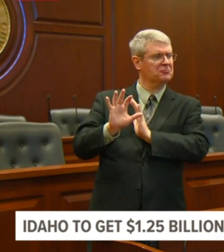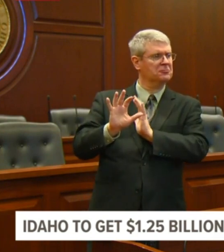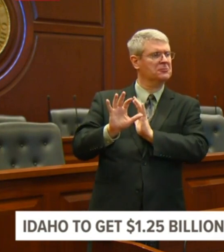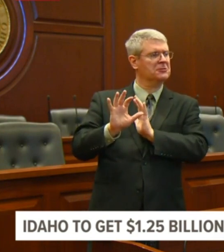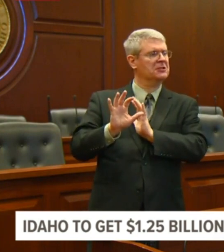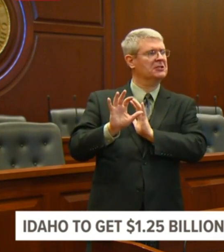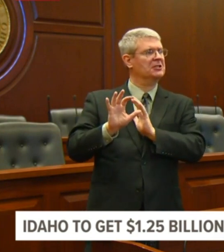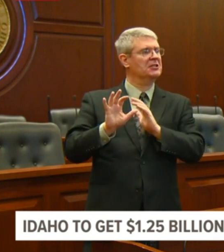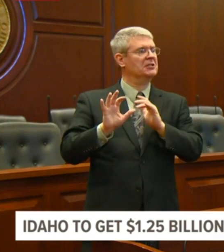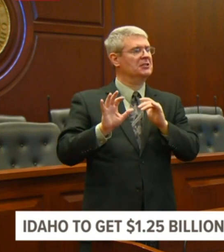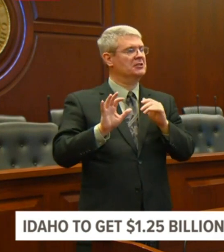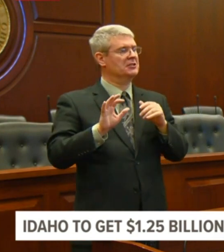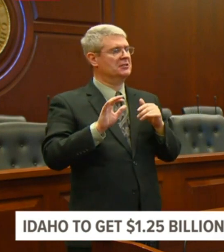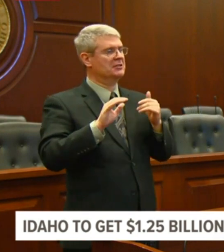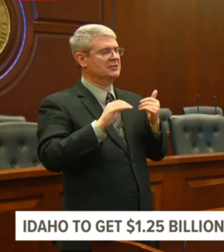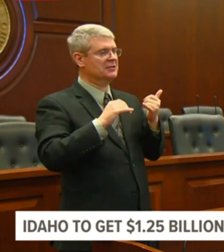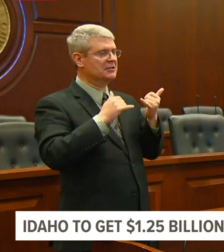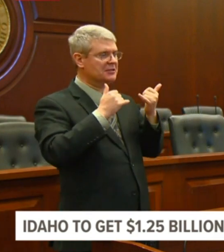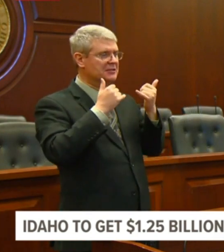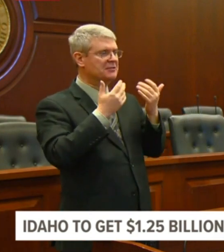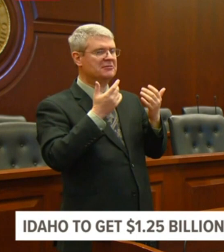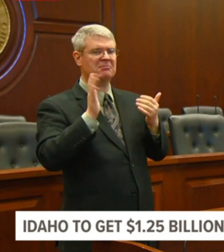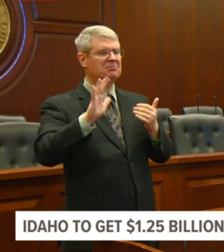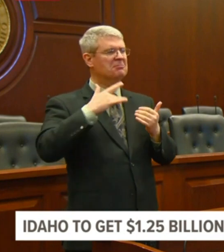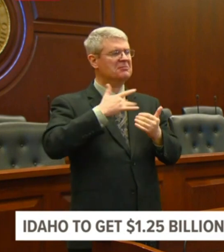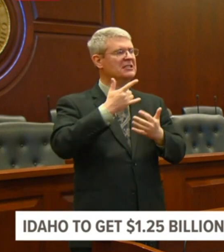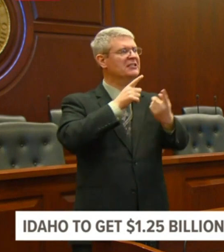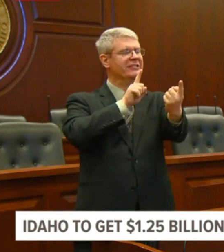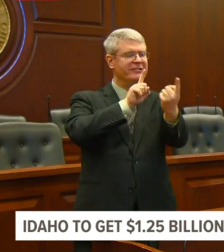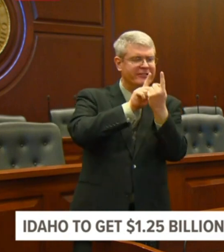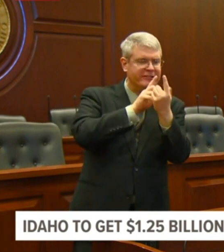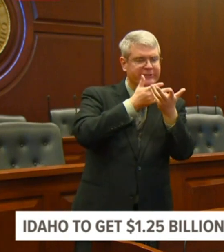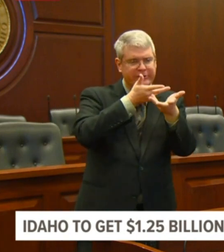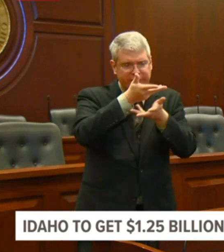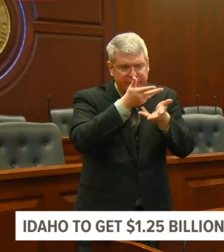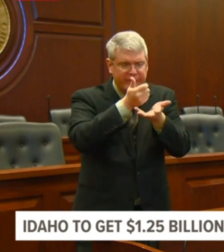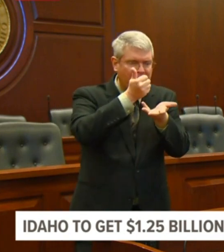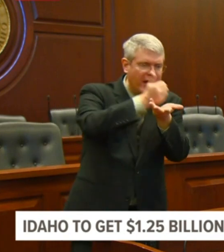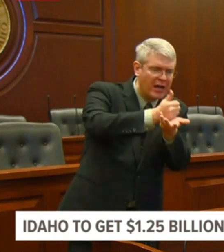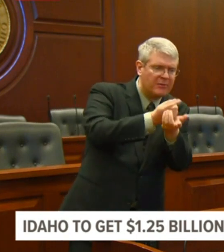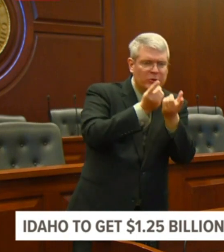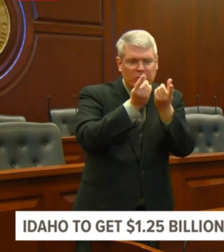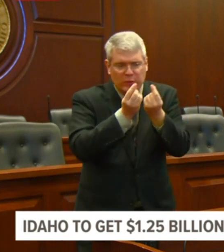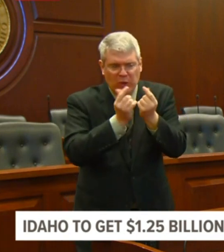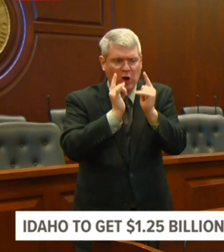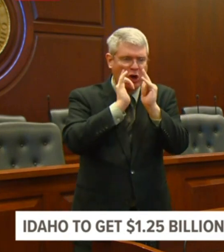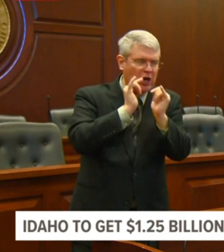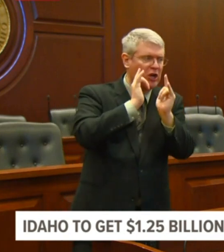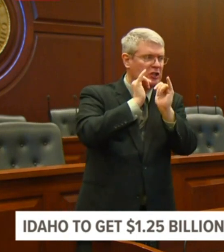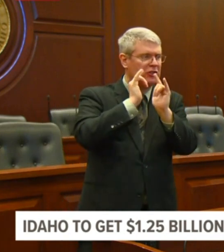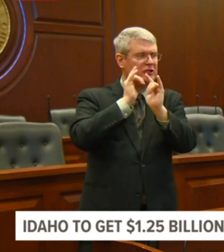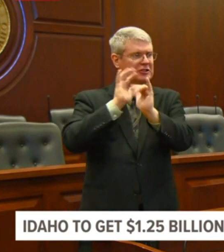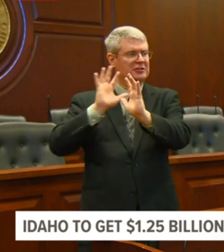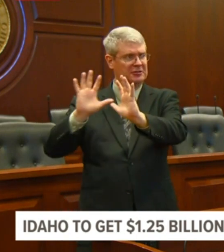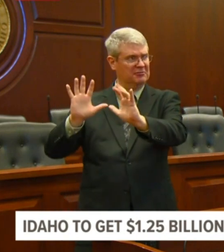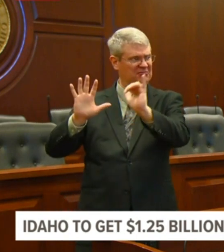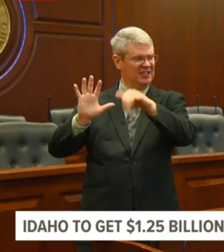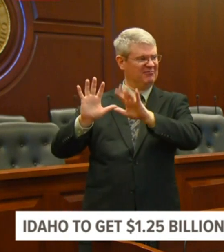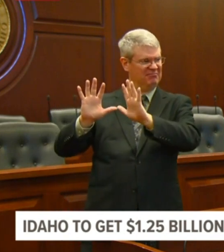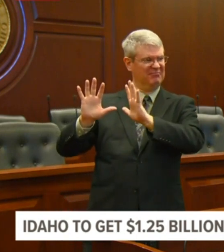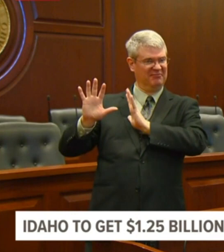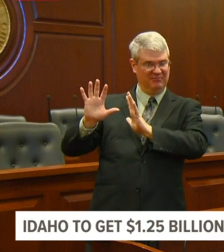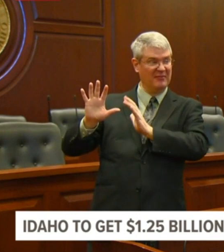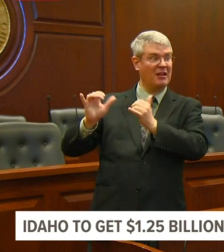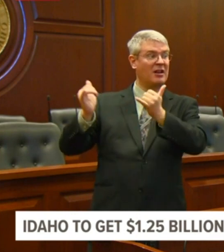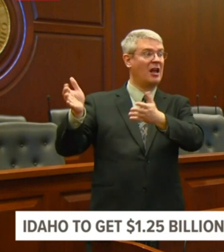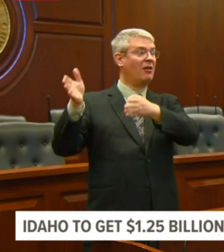be able to talk people through disaster loans and give them assistance. But because of the nature of this crisis, we're not able to be on the ground like